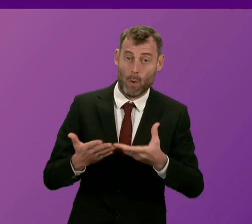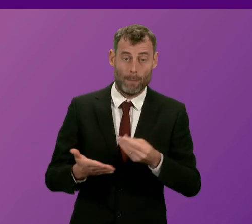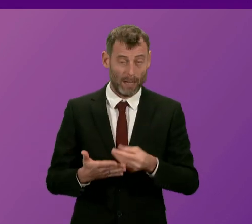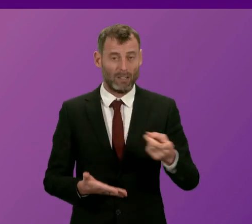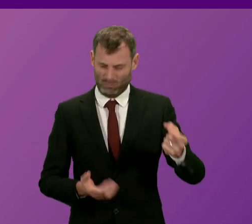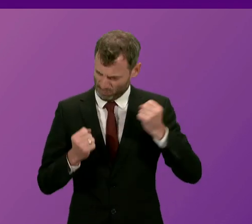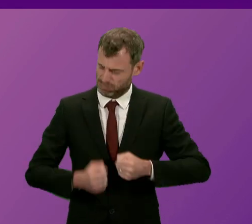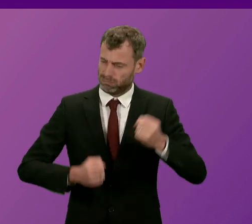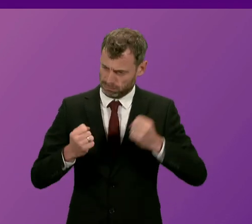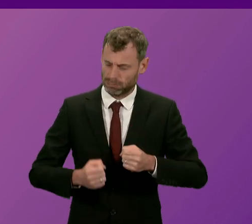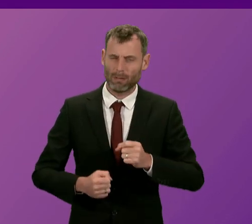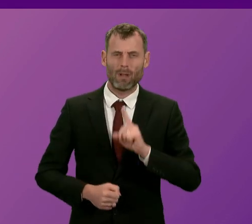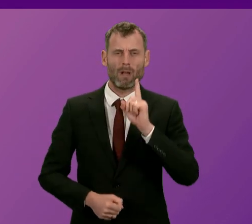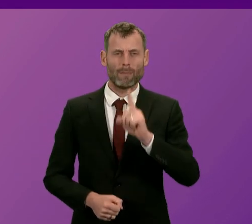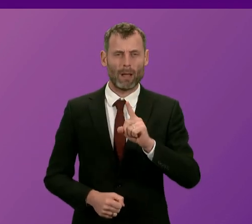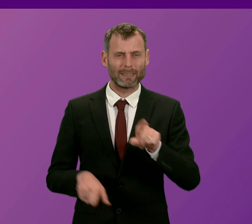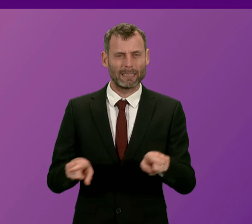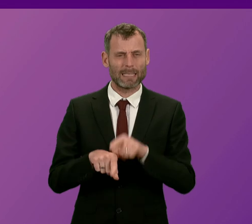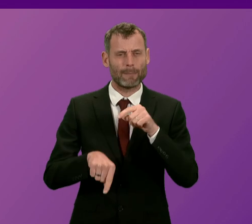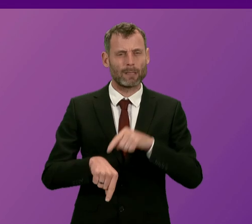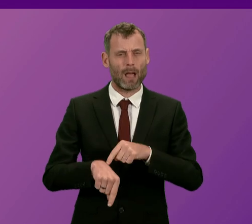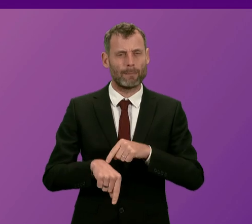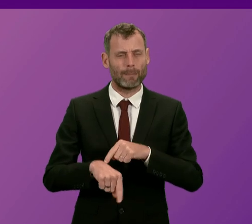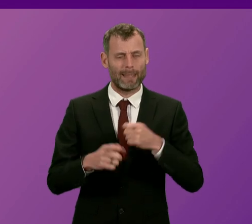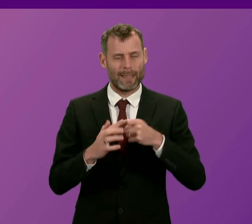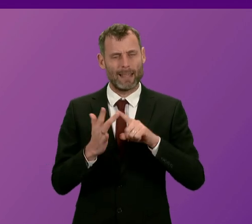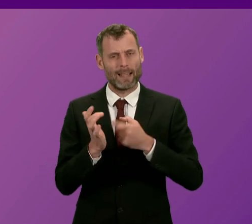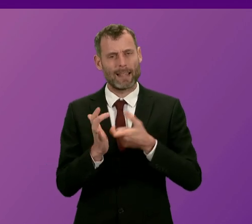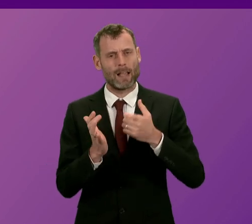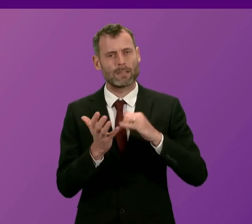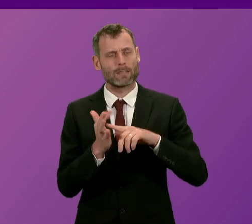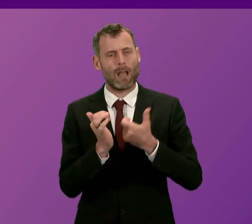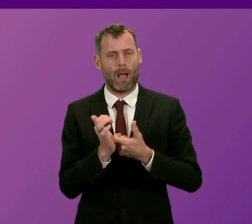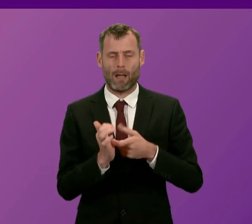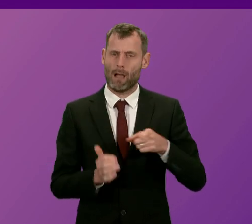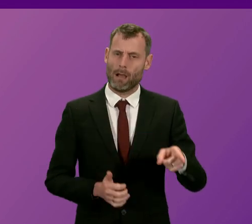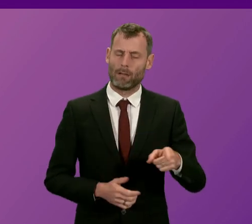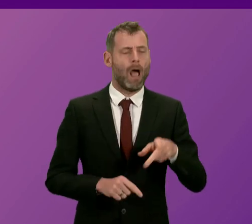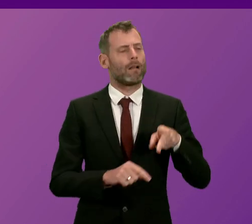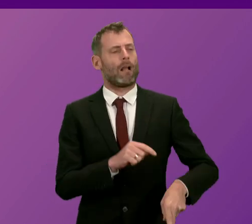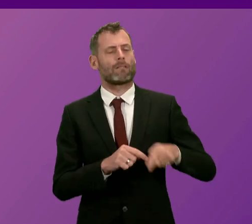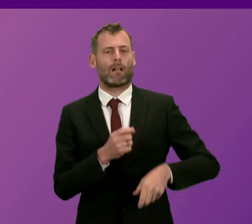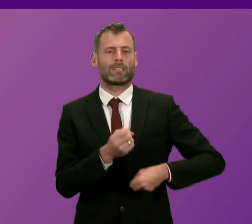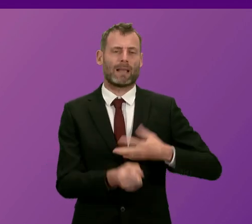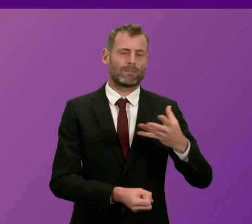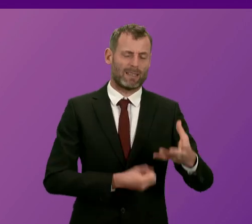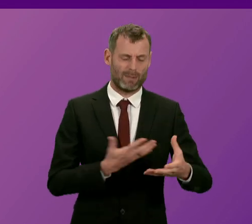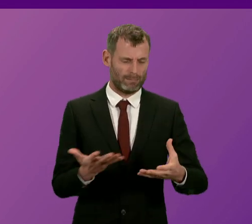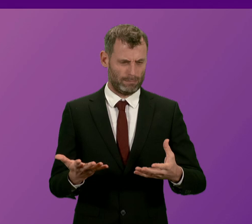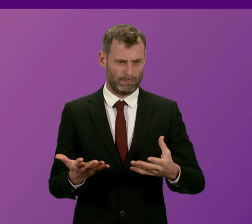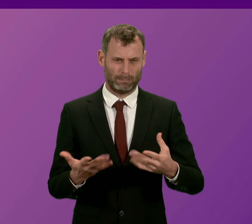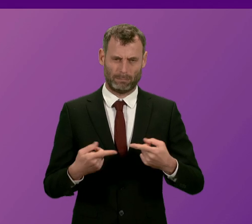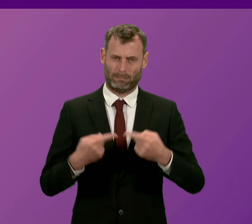austerity agenda. So does the First Minister agree with me that it's vital that the UK budget commits to investment rather than austerity